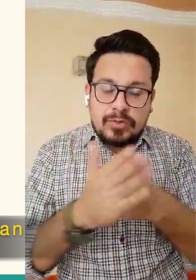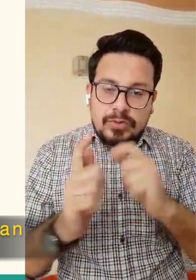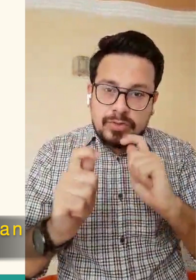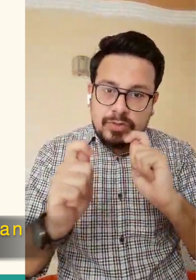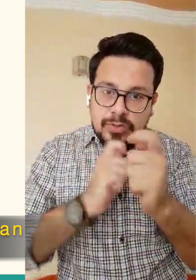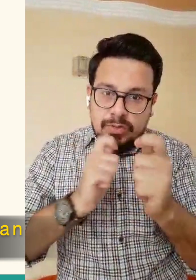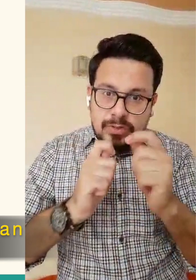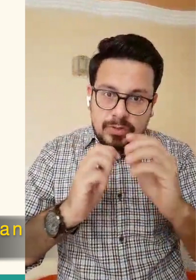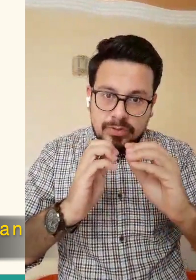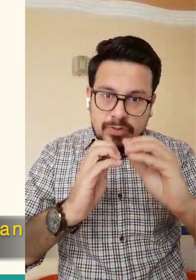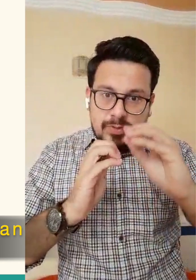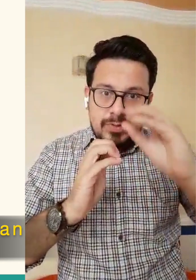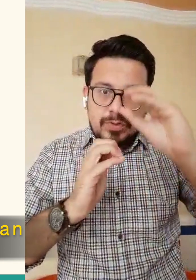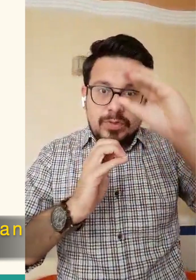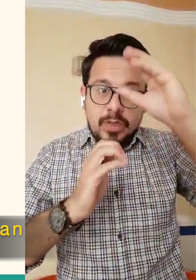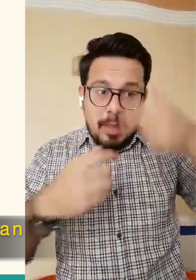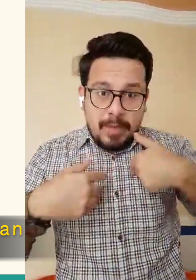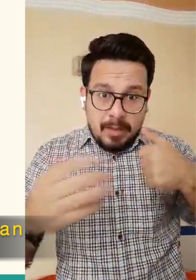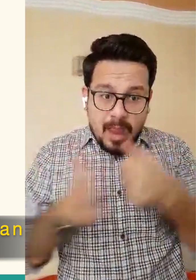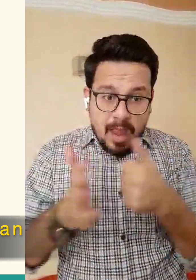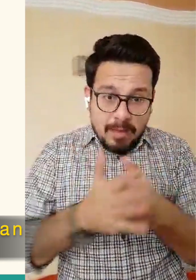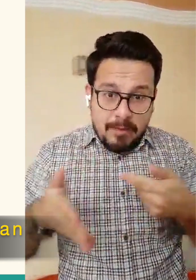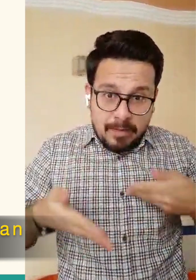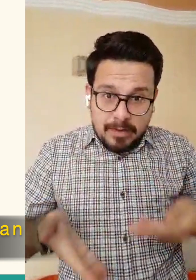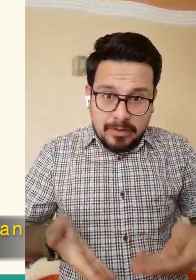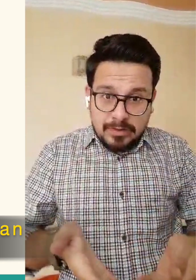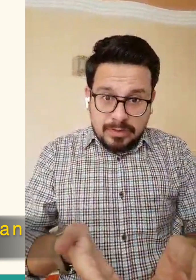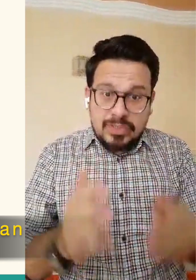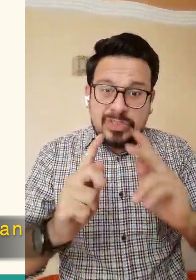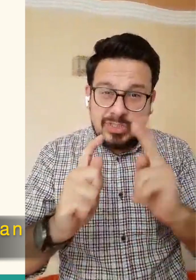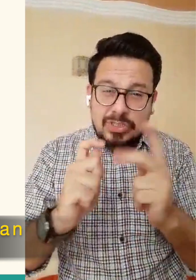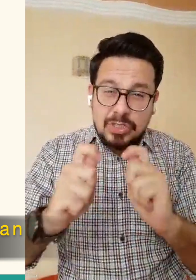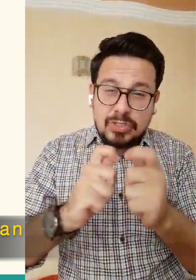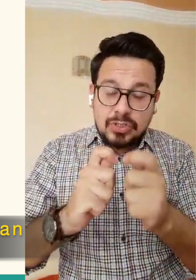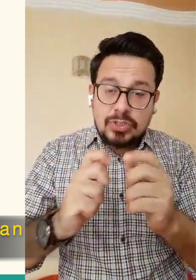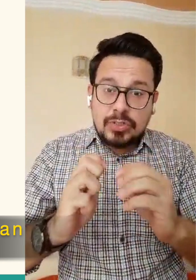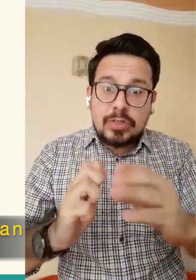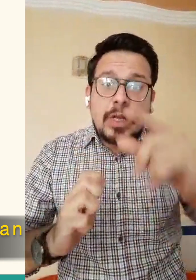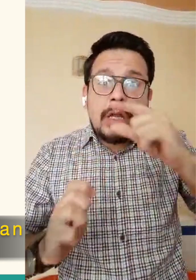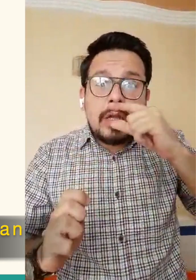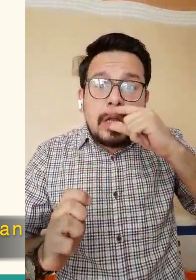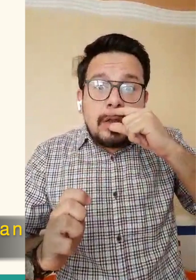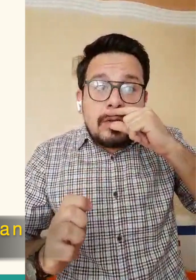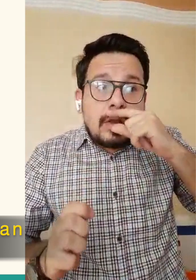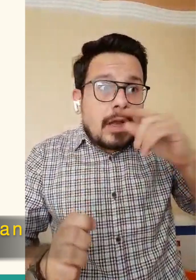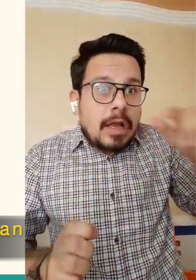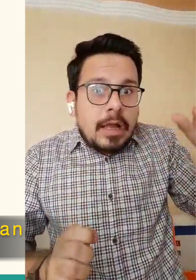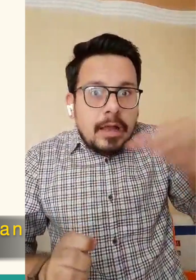if we constantly try to improve ourselves then when we reach Ramadan